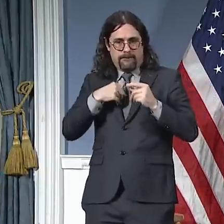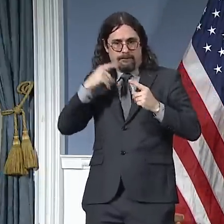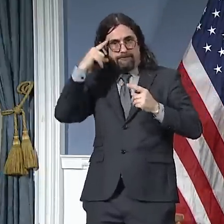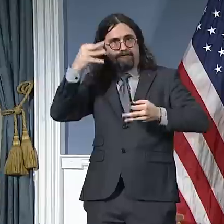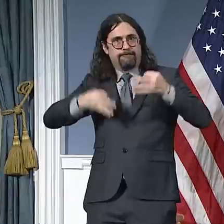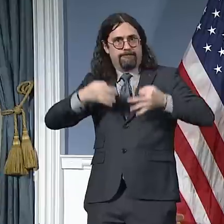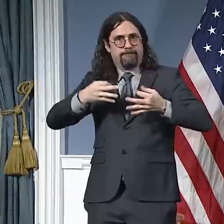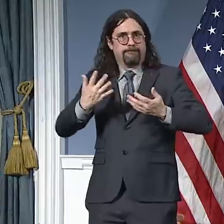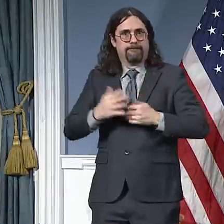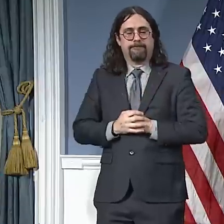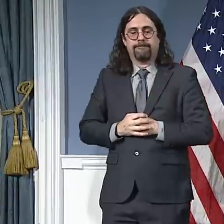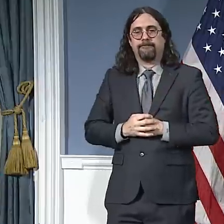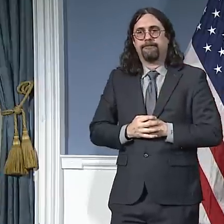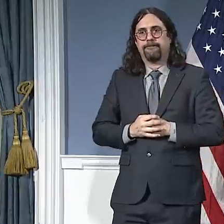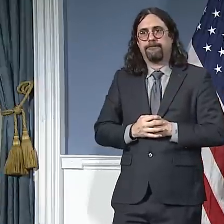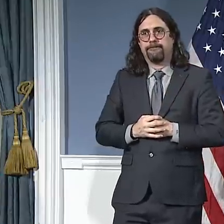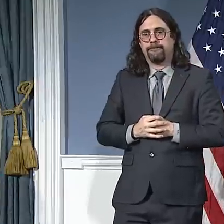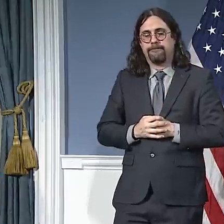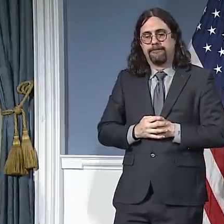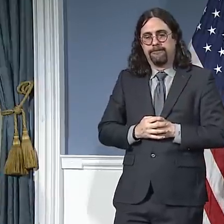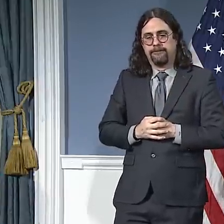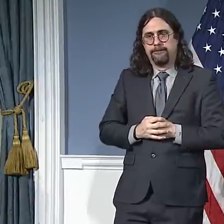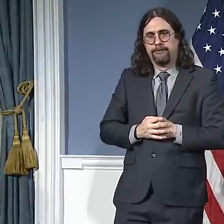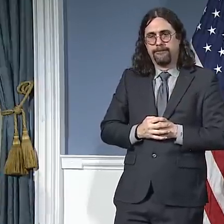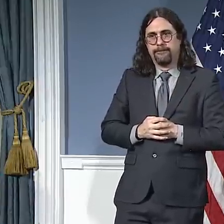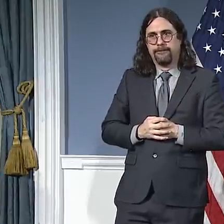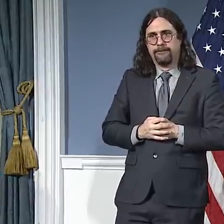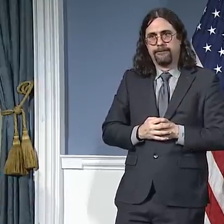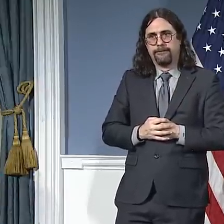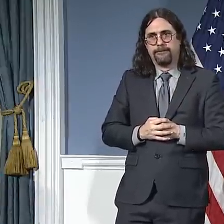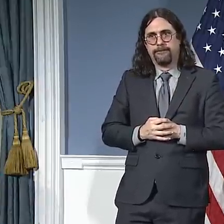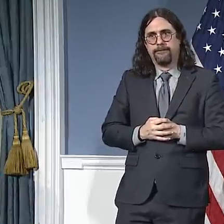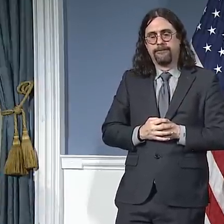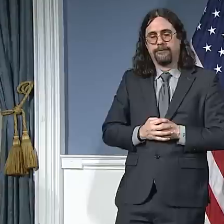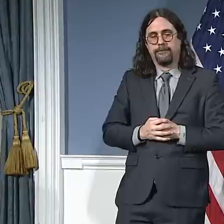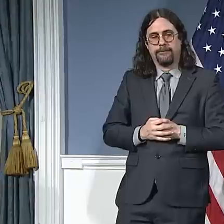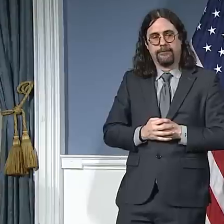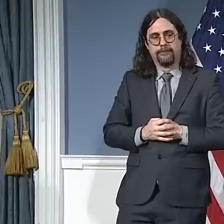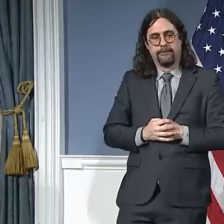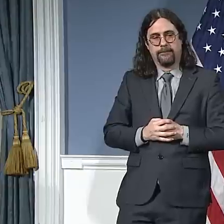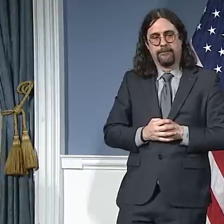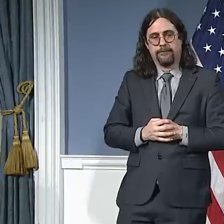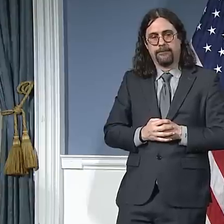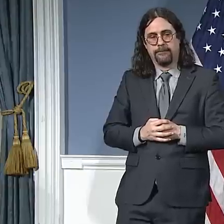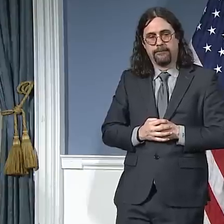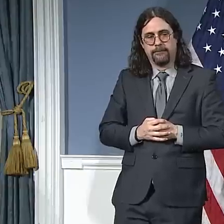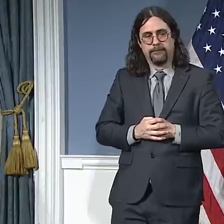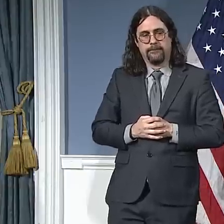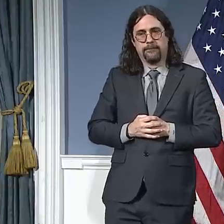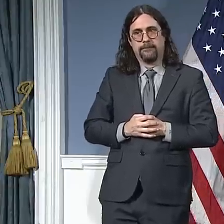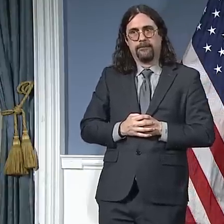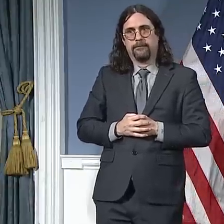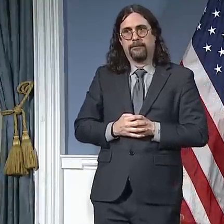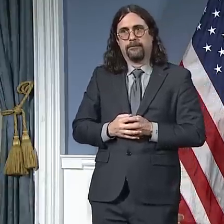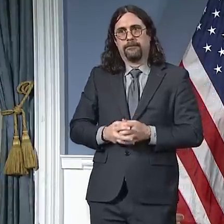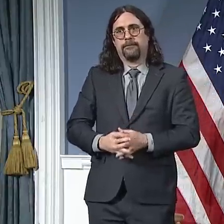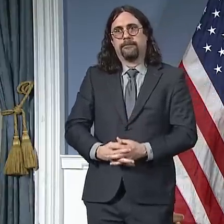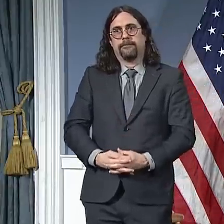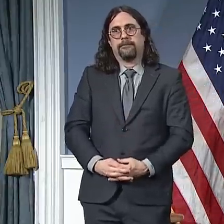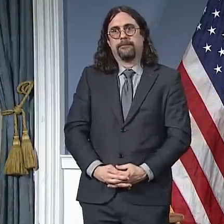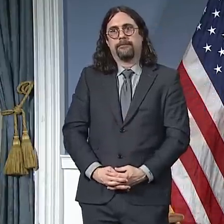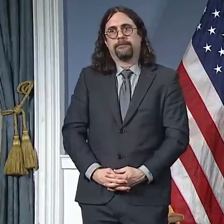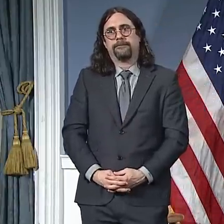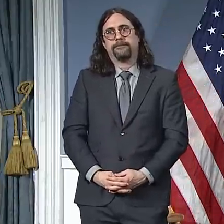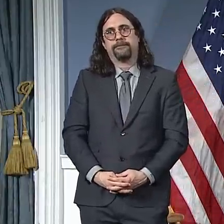broadly what I'd like to see happen, which is for folks who have more minor offenses, certainly, and or people who don't have much